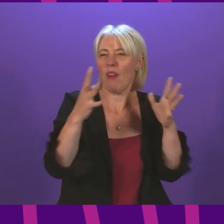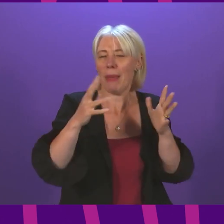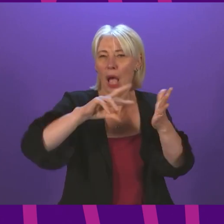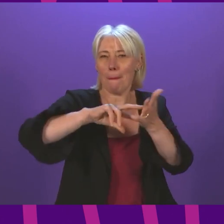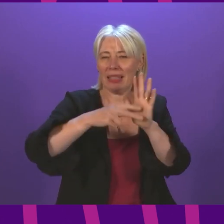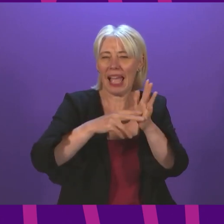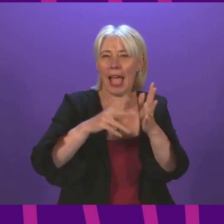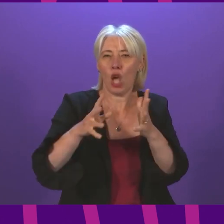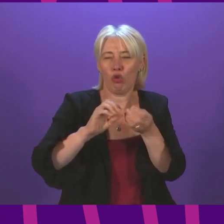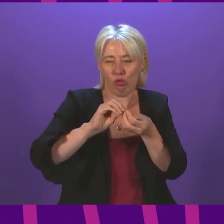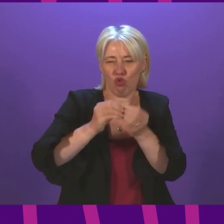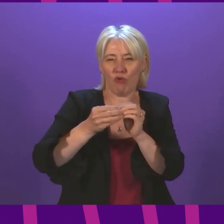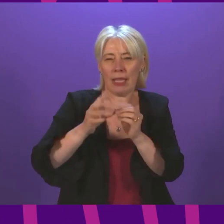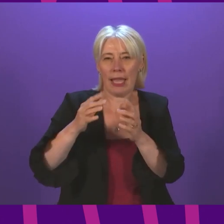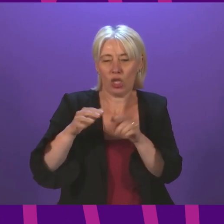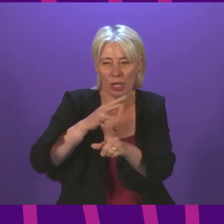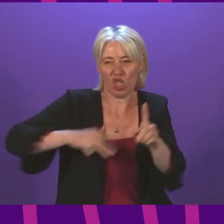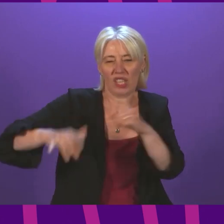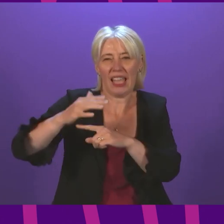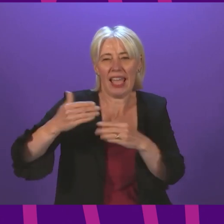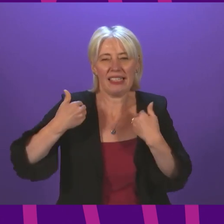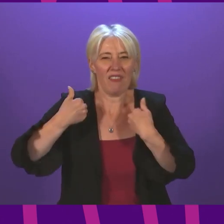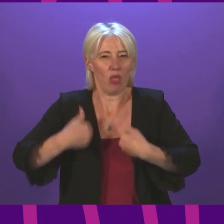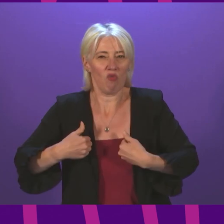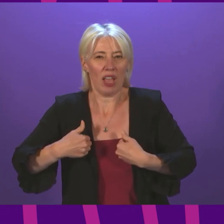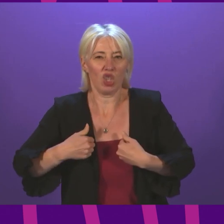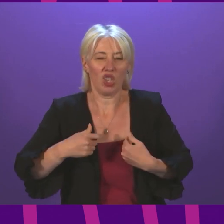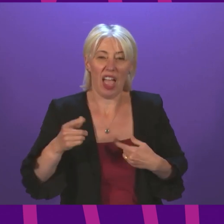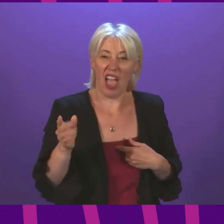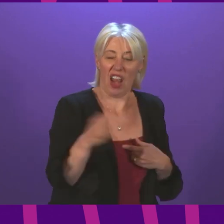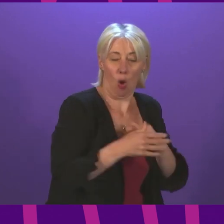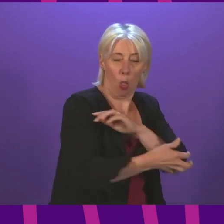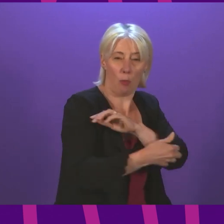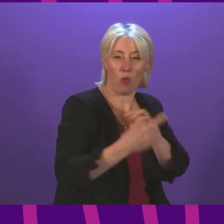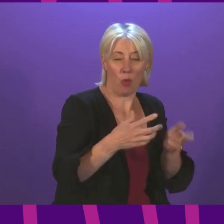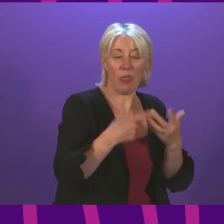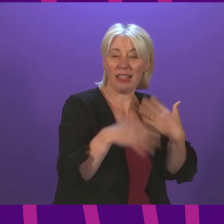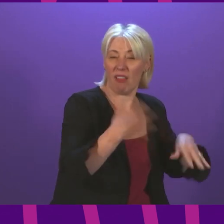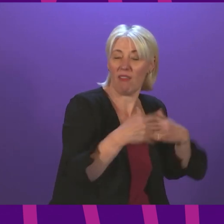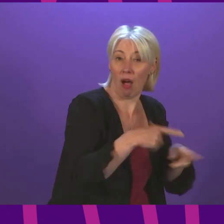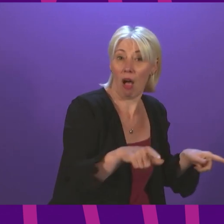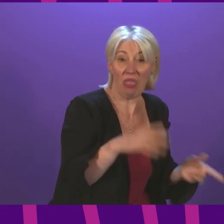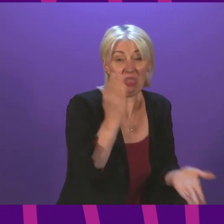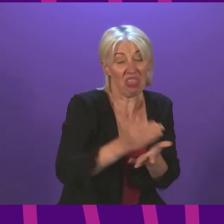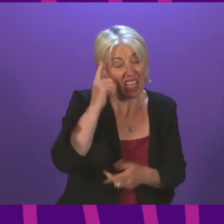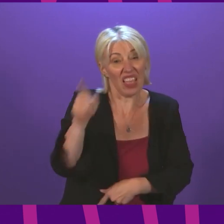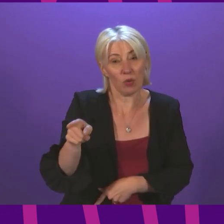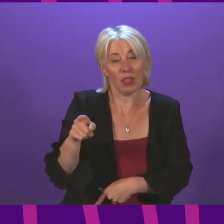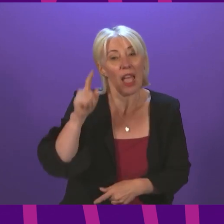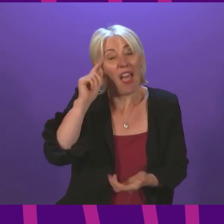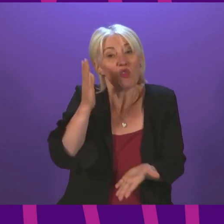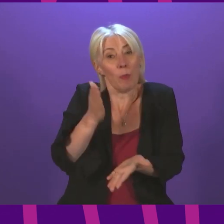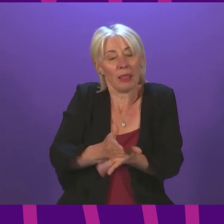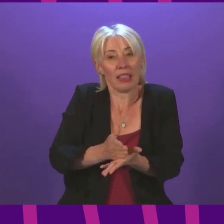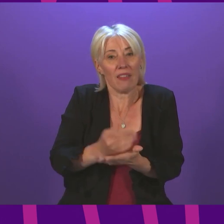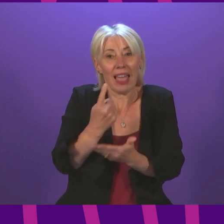society for the rich at the expense of everyone else. And I think we should view it as precisely that. If you believe that a single